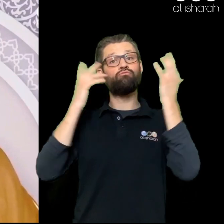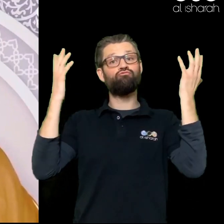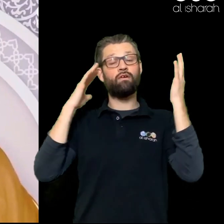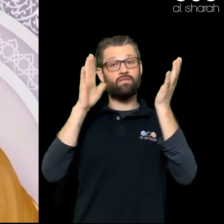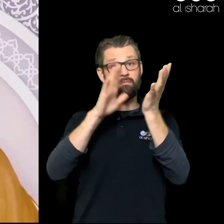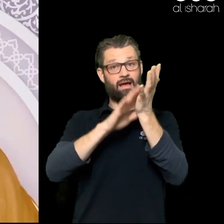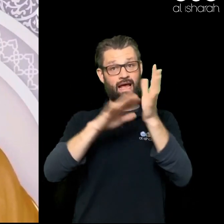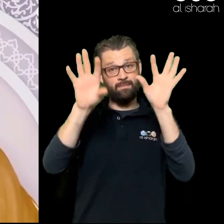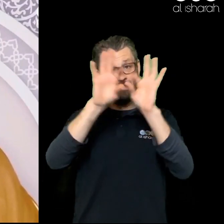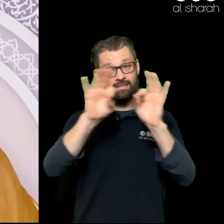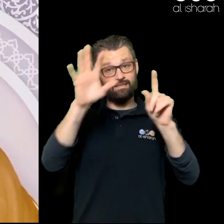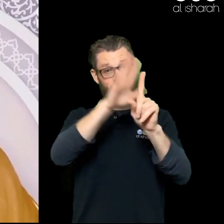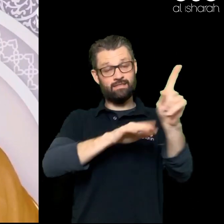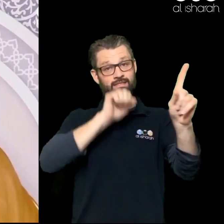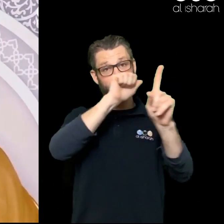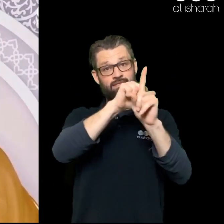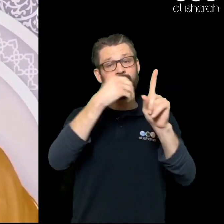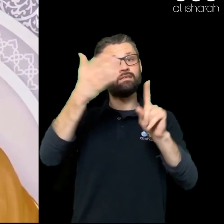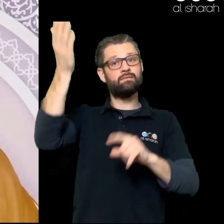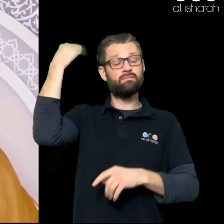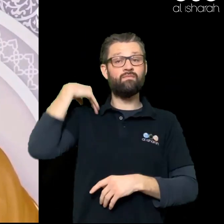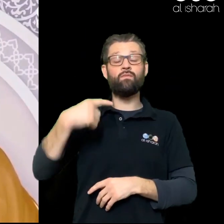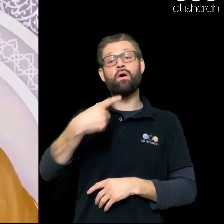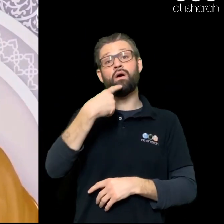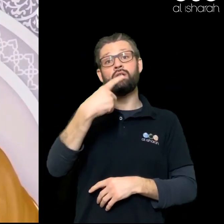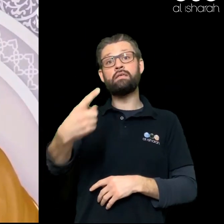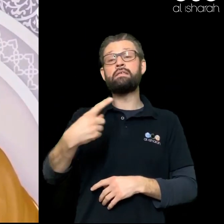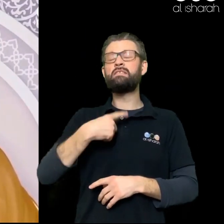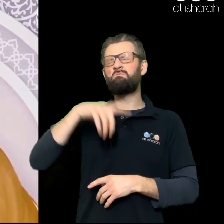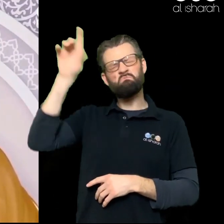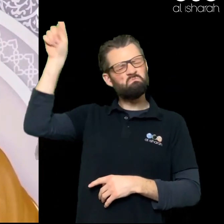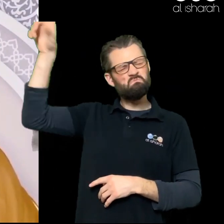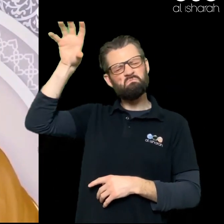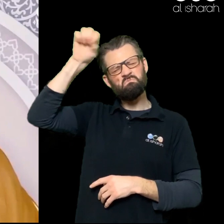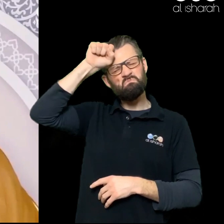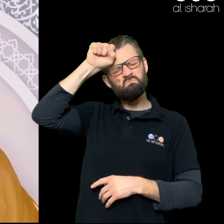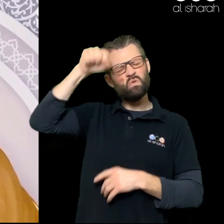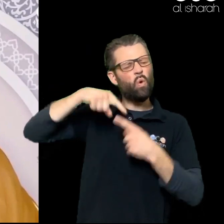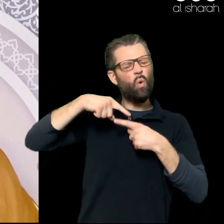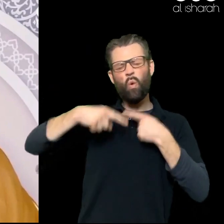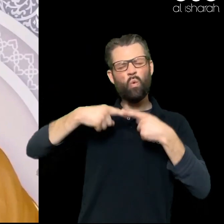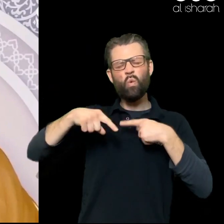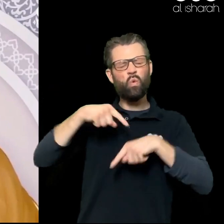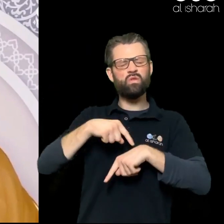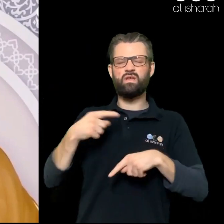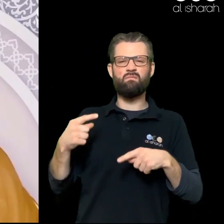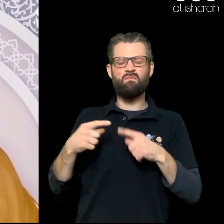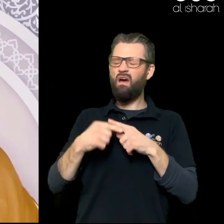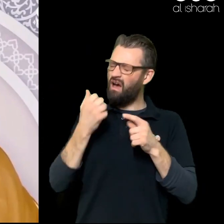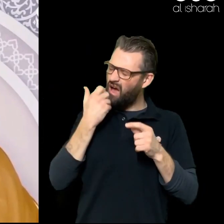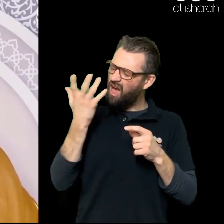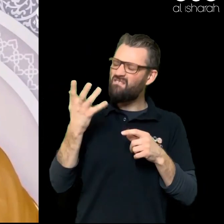Yes indeed When people say dhikr The first thing that comes to the minds of many of us is Subhanallah